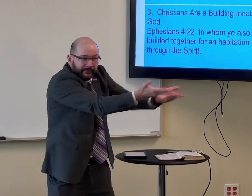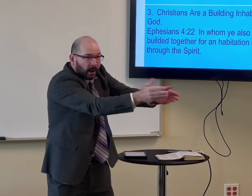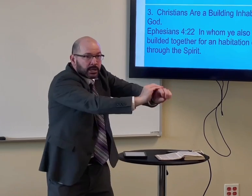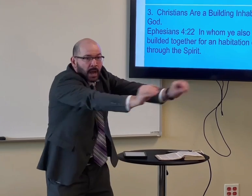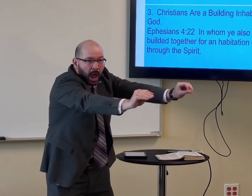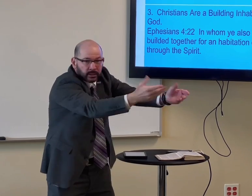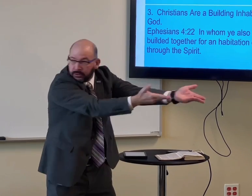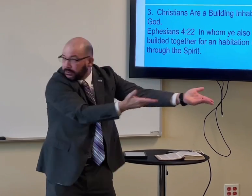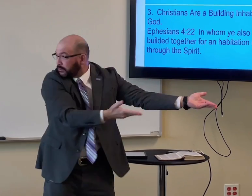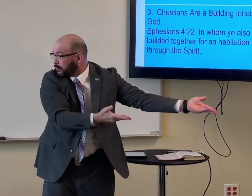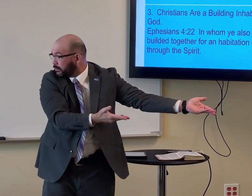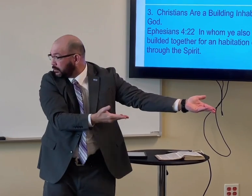there's no God there